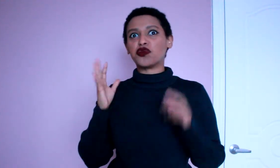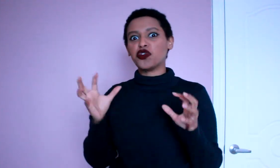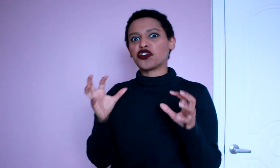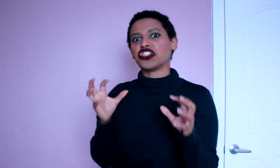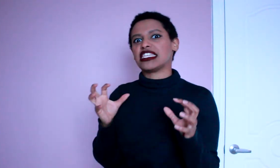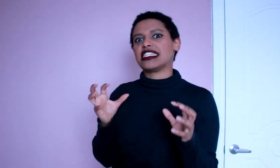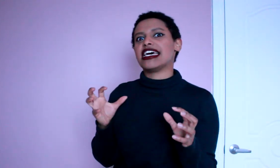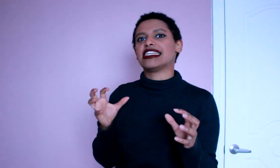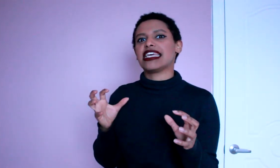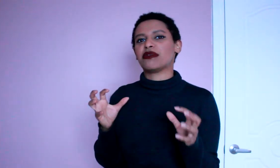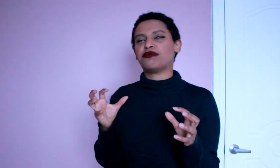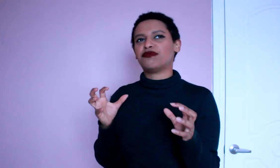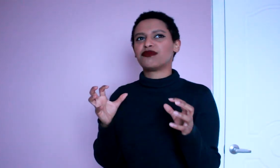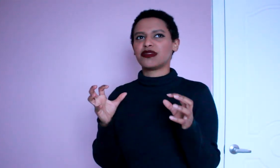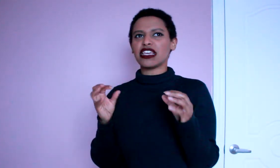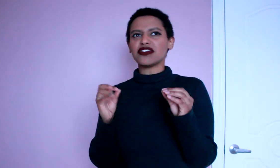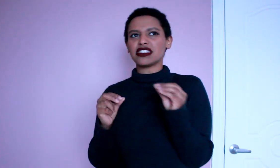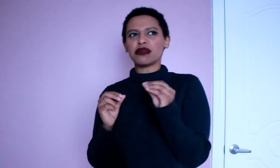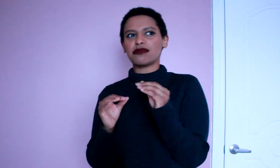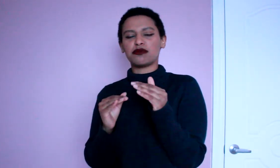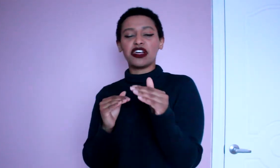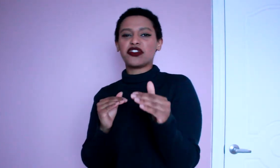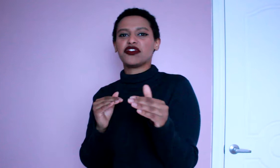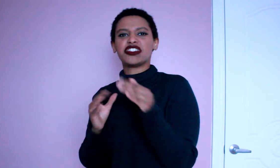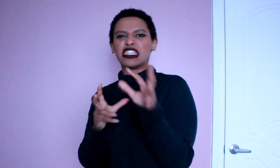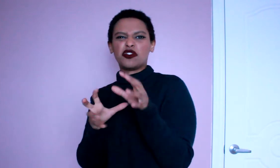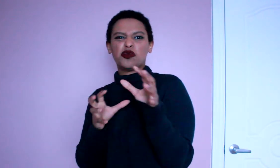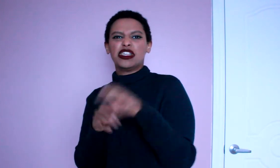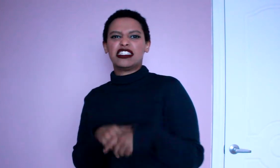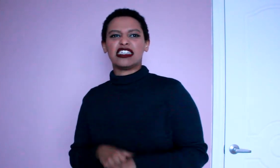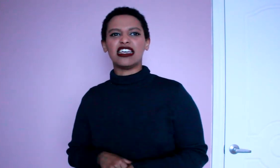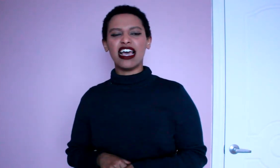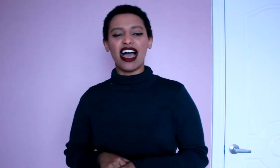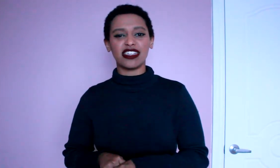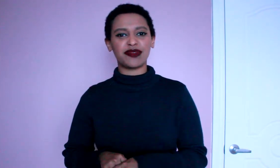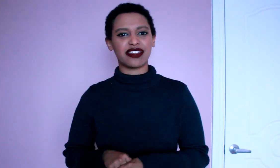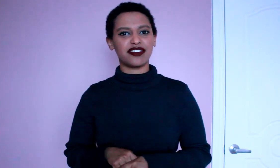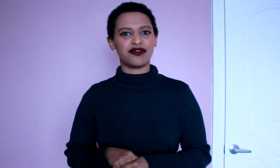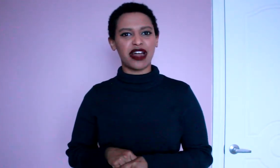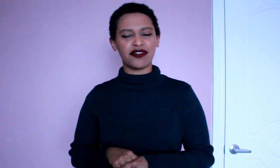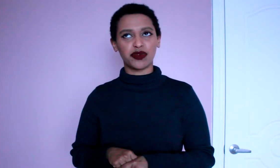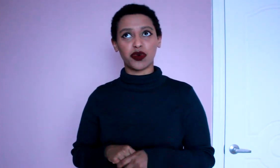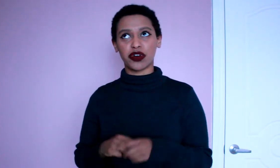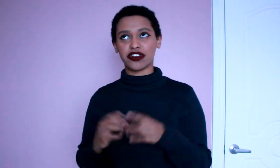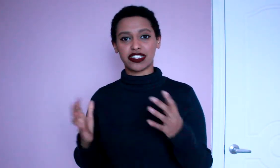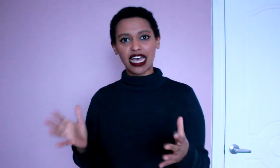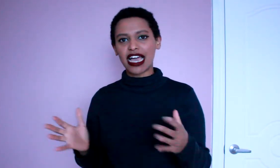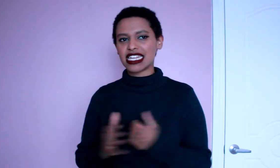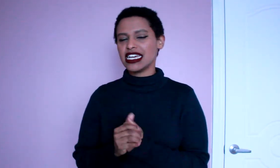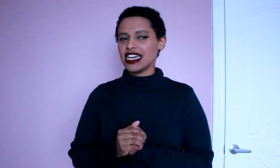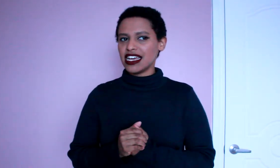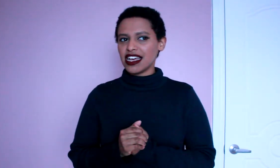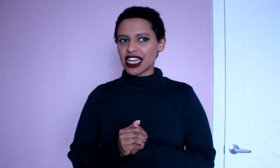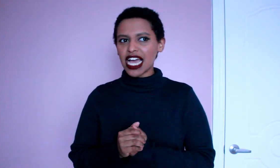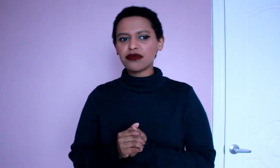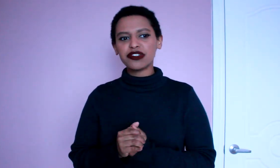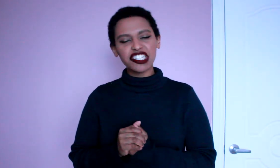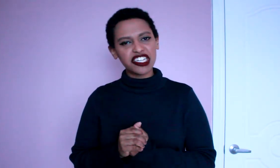ruthlessness and even sometimes bloodthirsty and twisted aspect of Raph's warrior side I appreciate